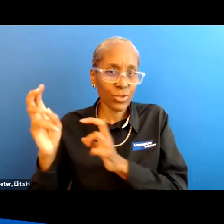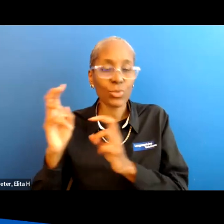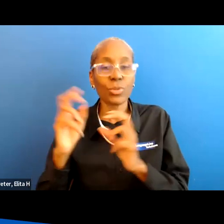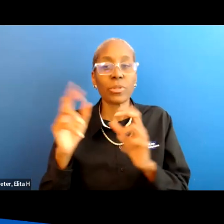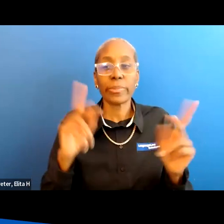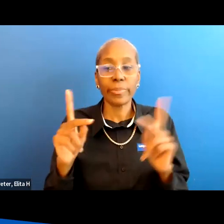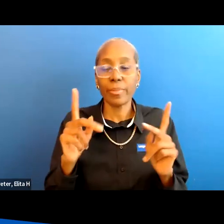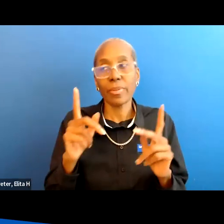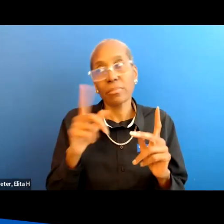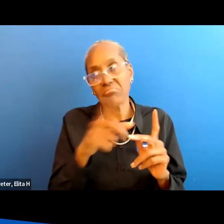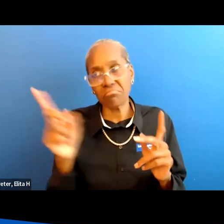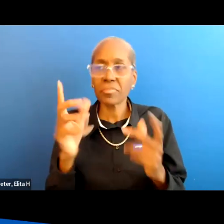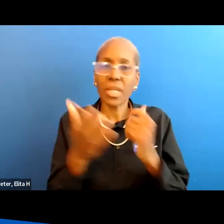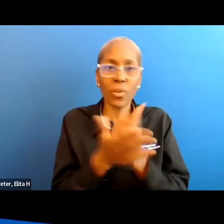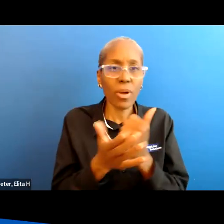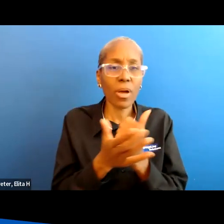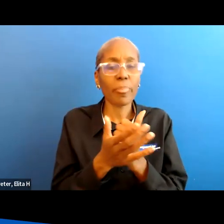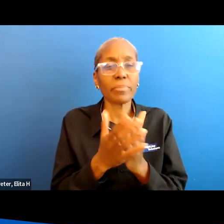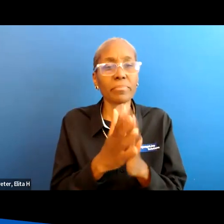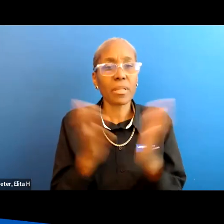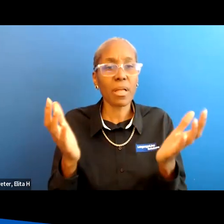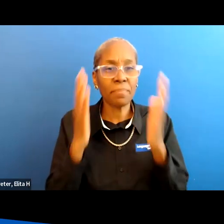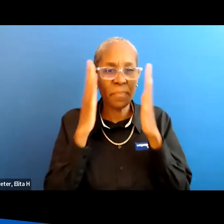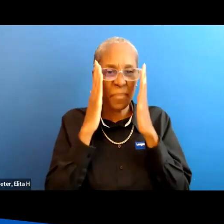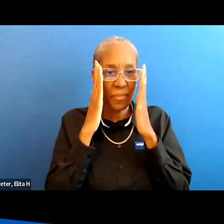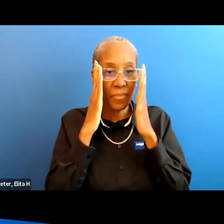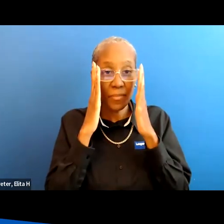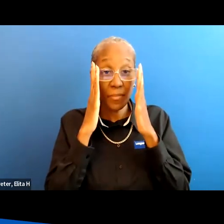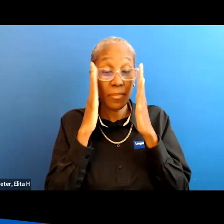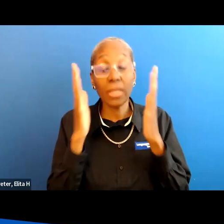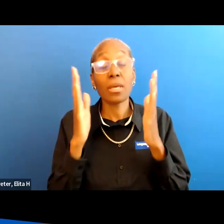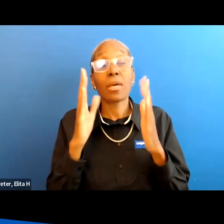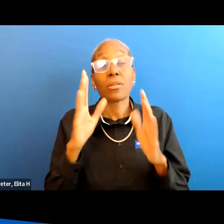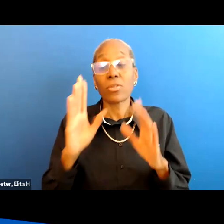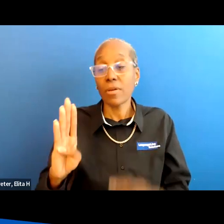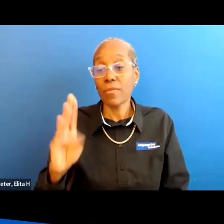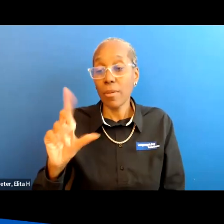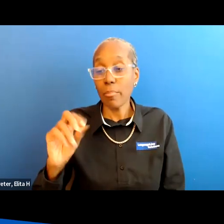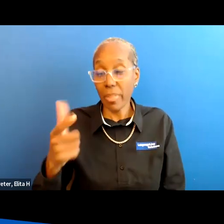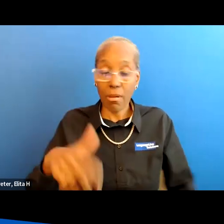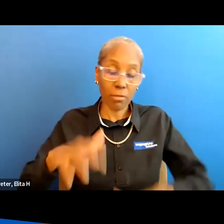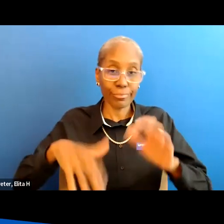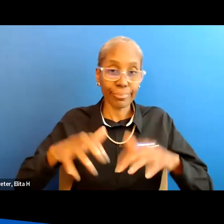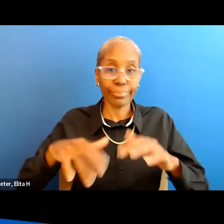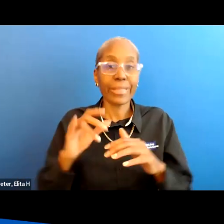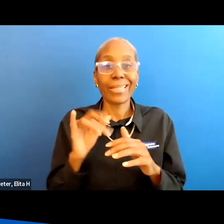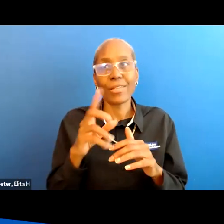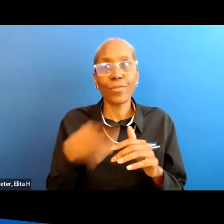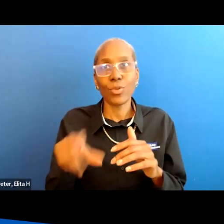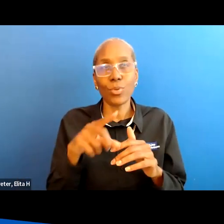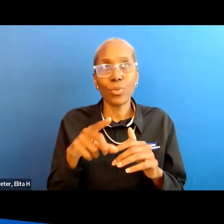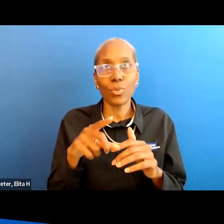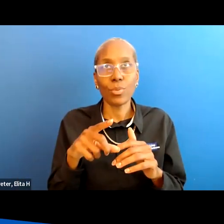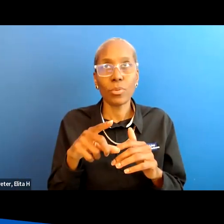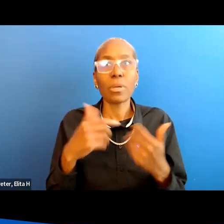and so they're very helpful um you know there's blogs about if you you know if you